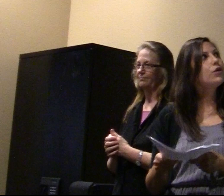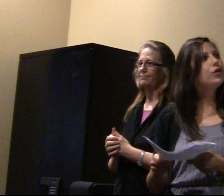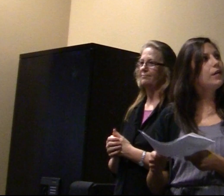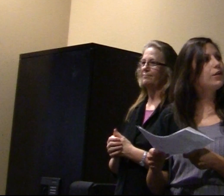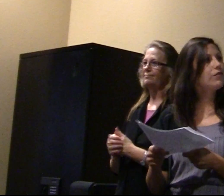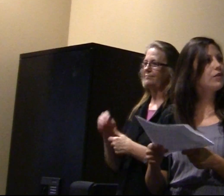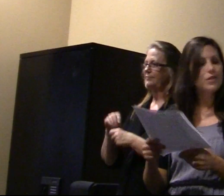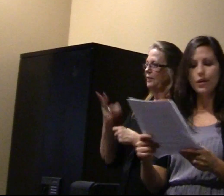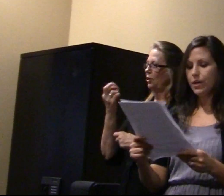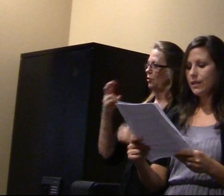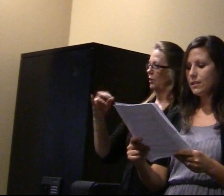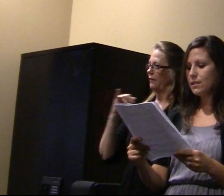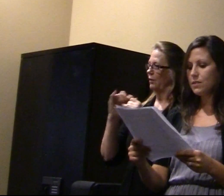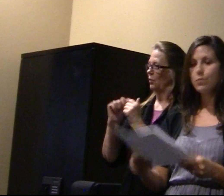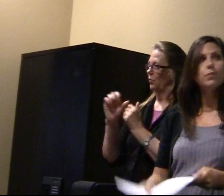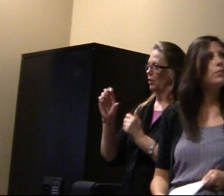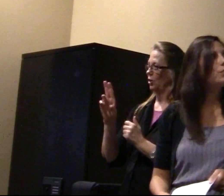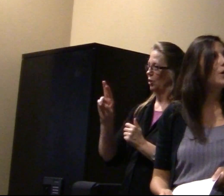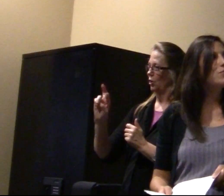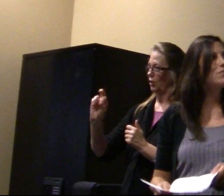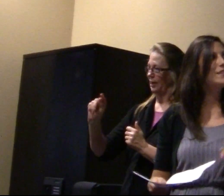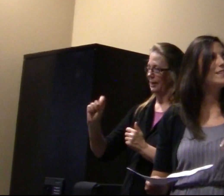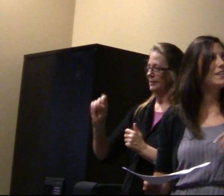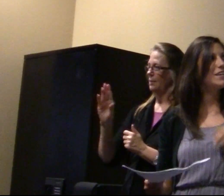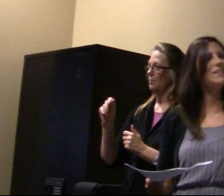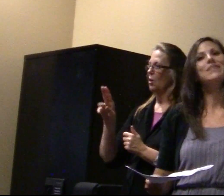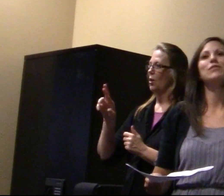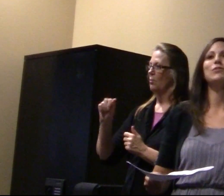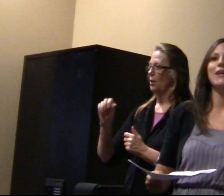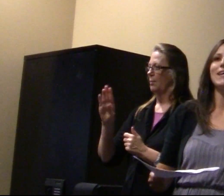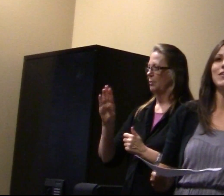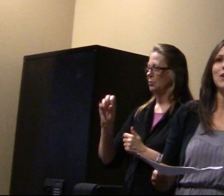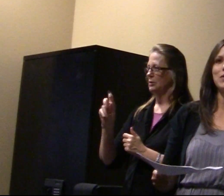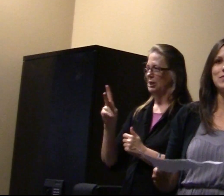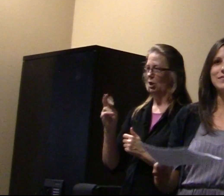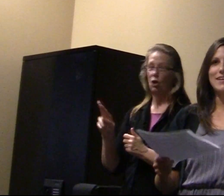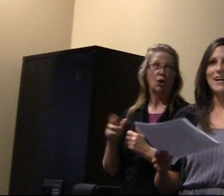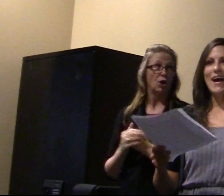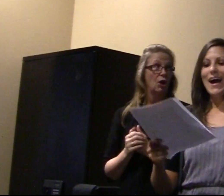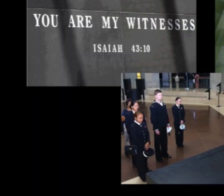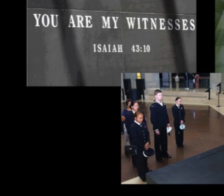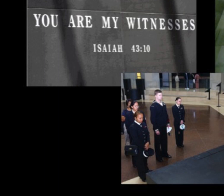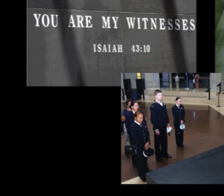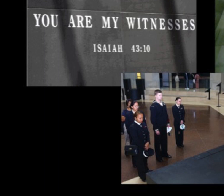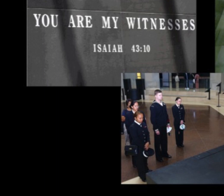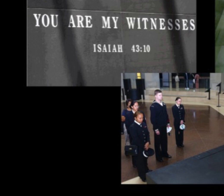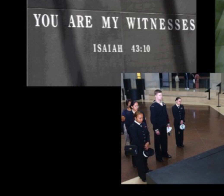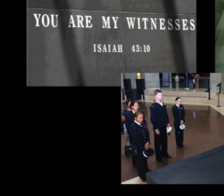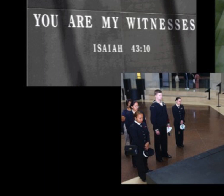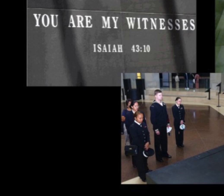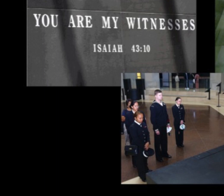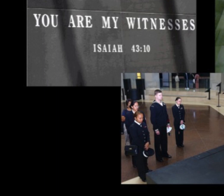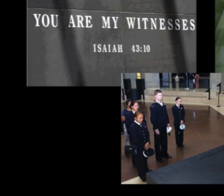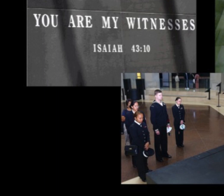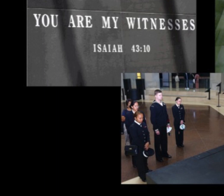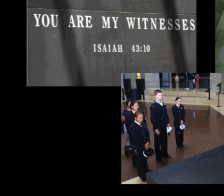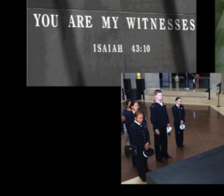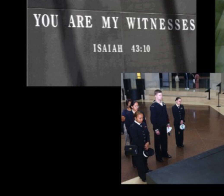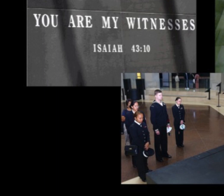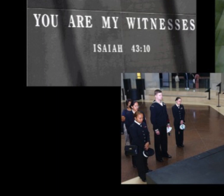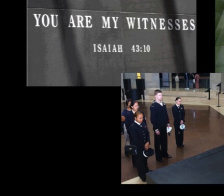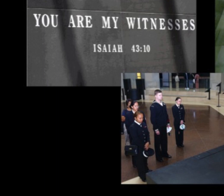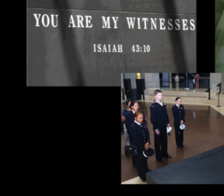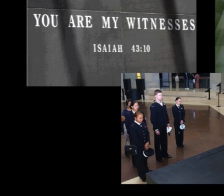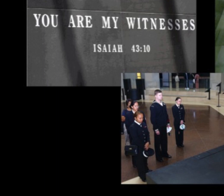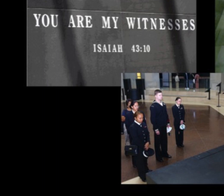In her interview with Currents, Barbara Biesecker discusses the role